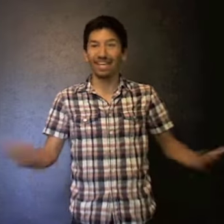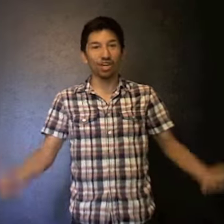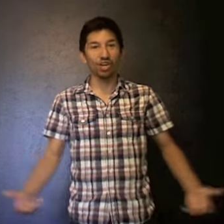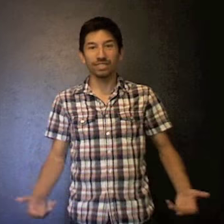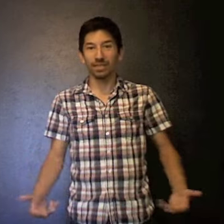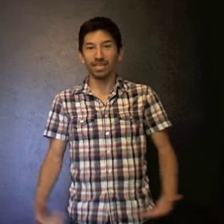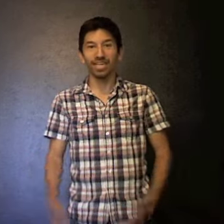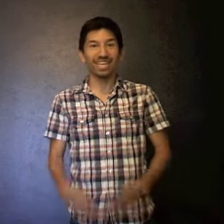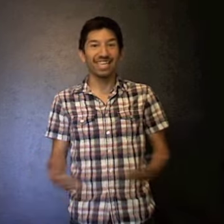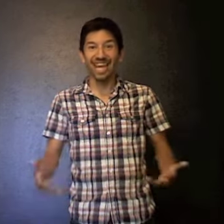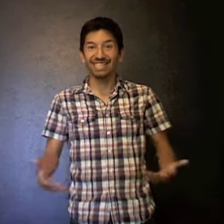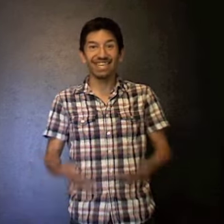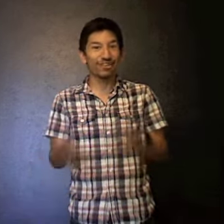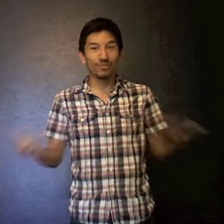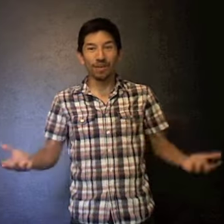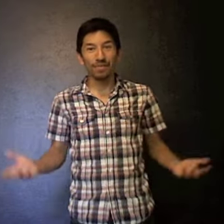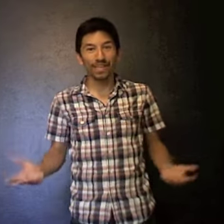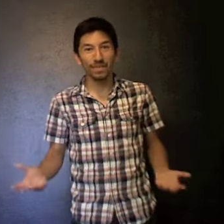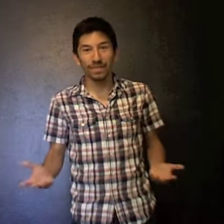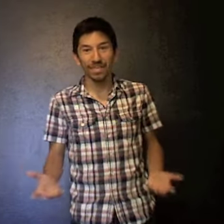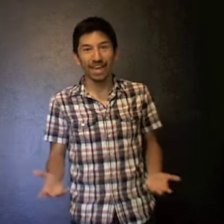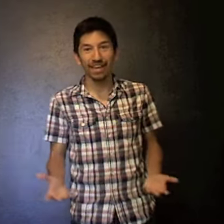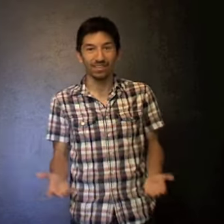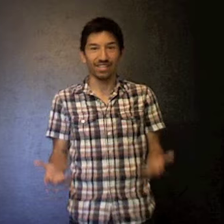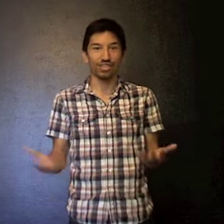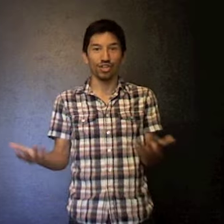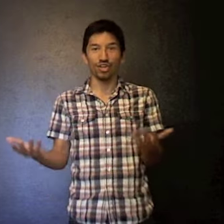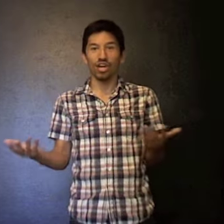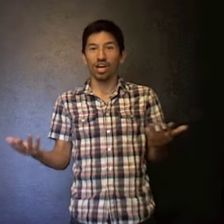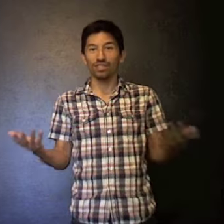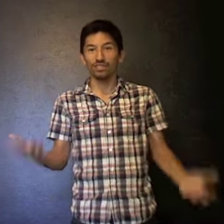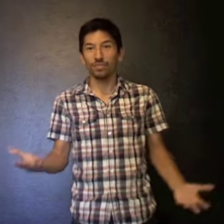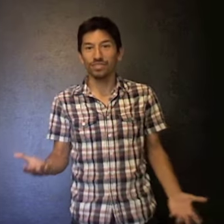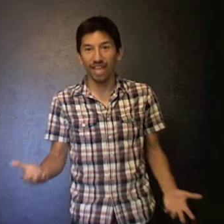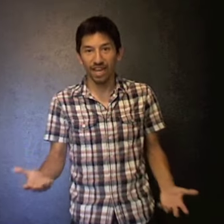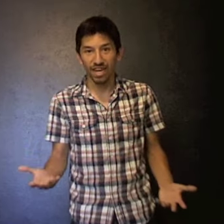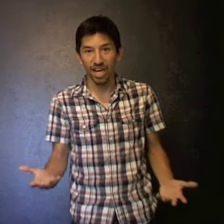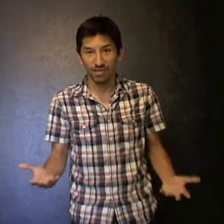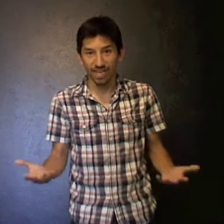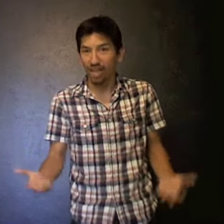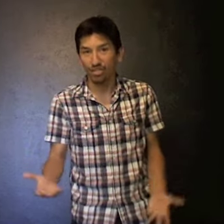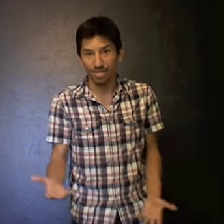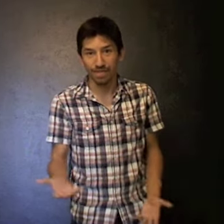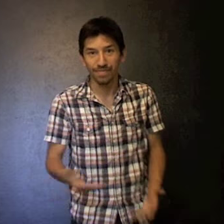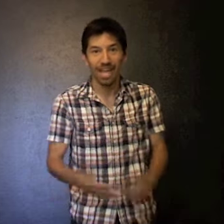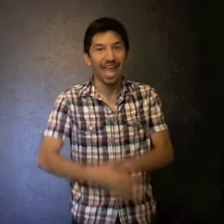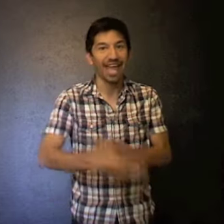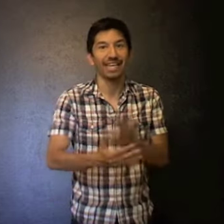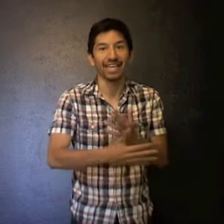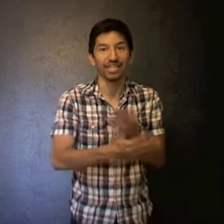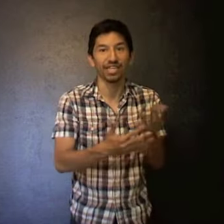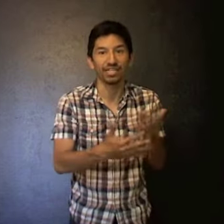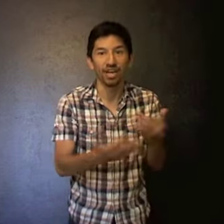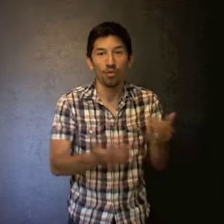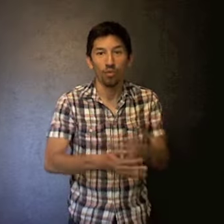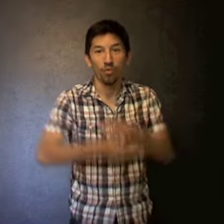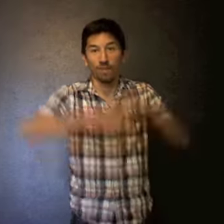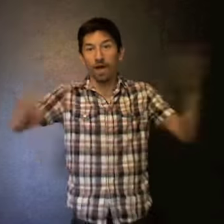it costs money. Yes, you'll probably end up in debt unless you're a super saiyan of scholarships and can just whip out